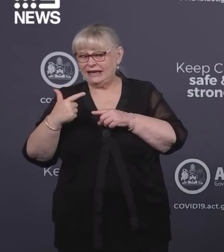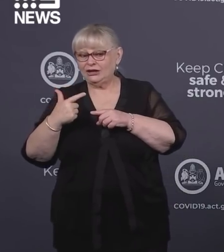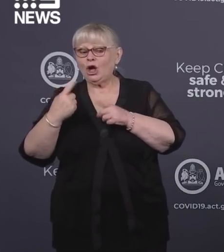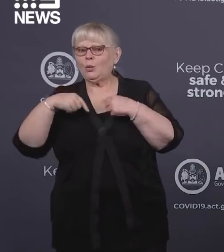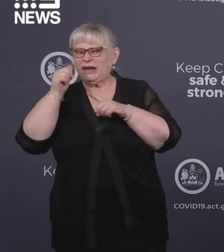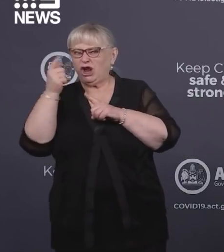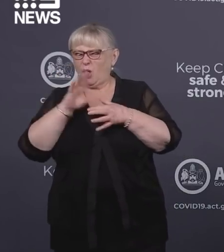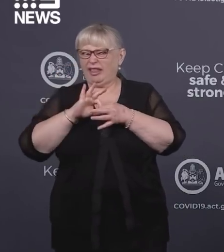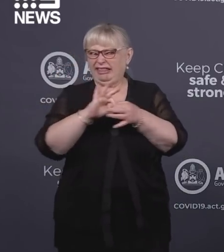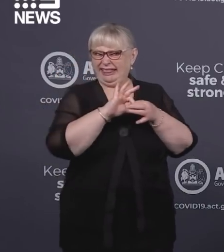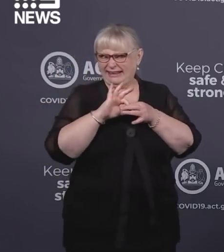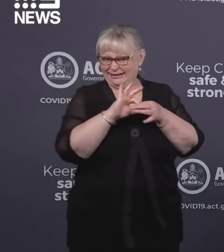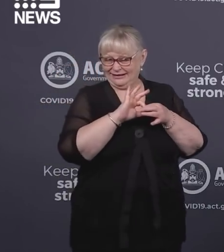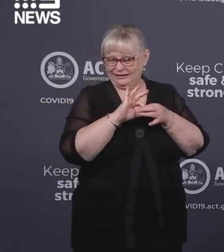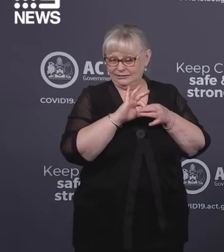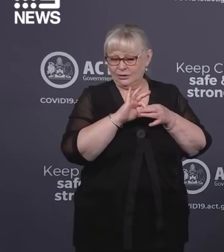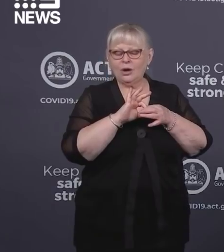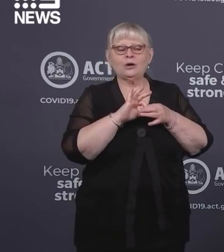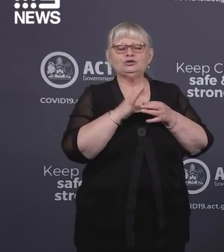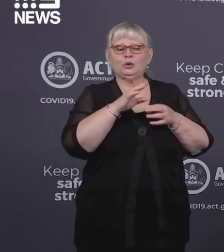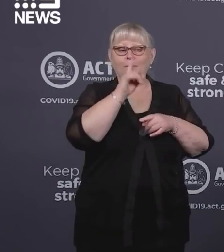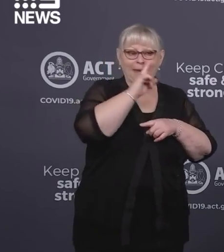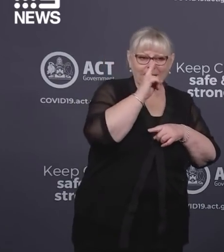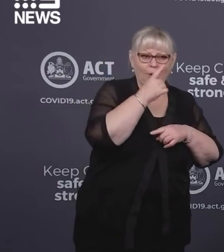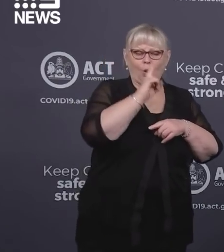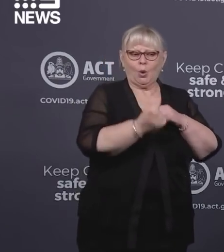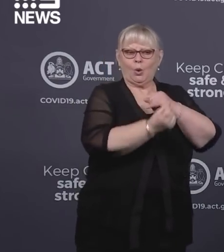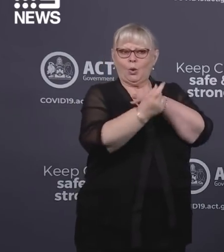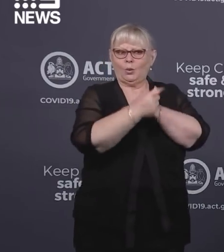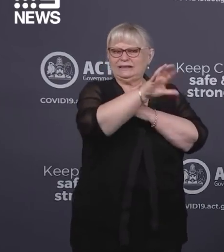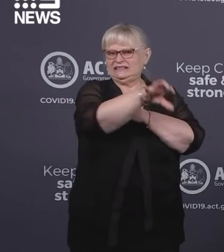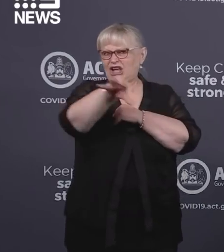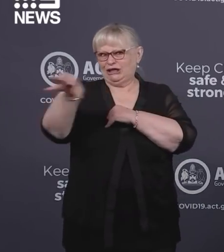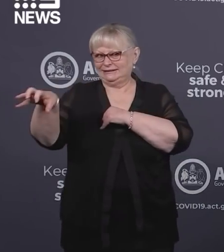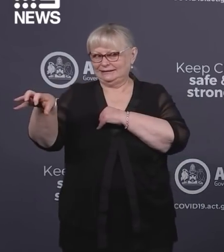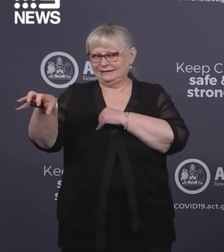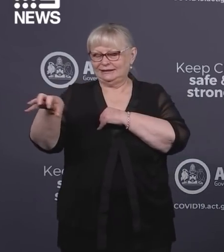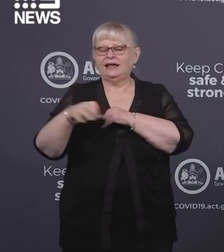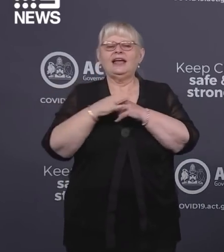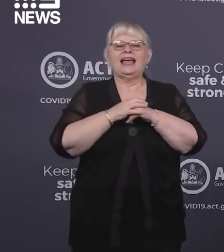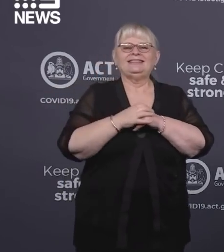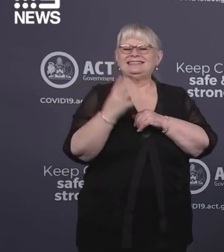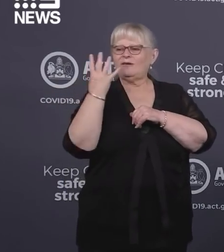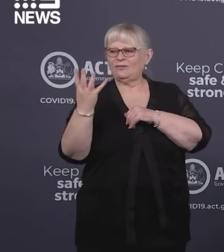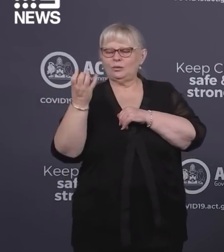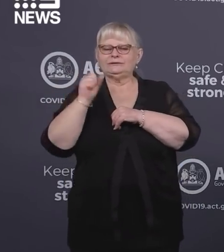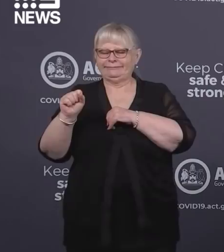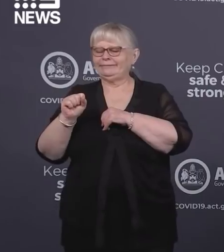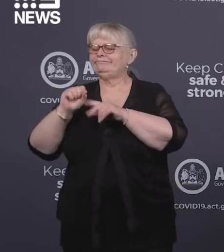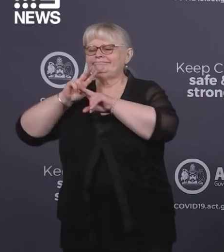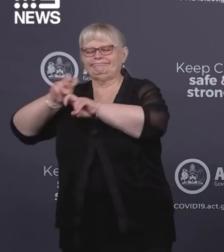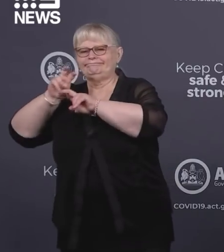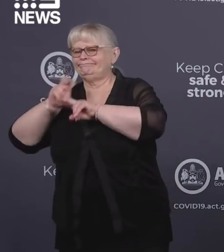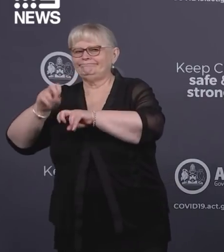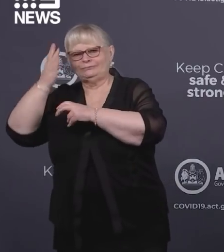known cases or links to exposure sites where we know transmission has occurred and the 4 continue to remain under